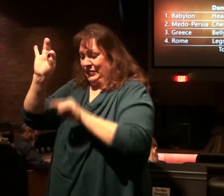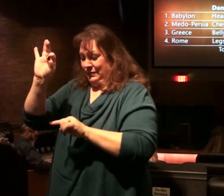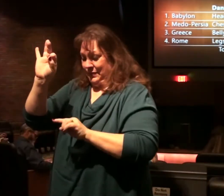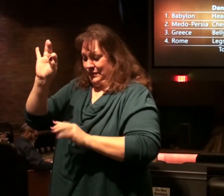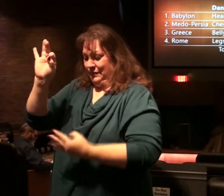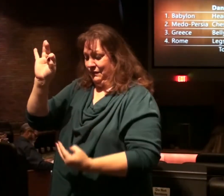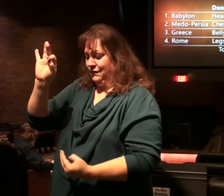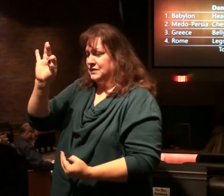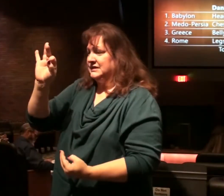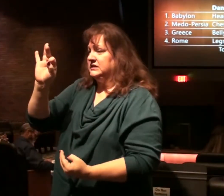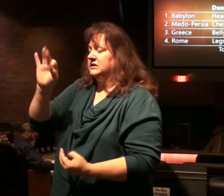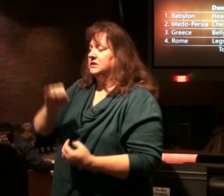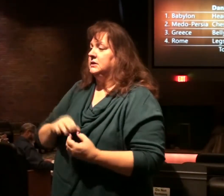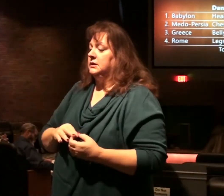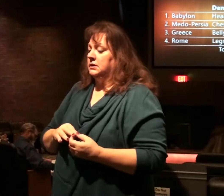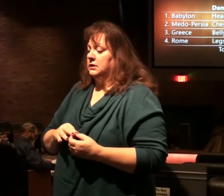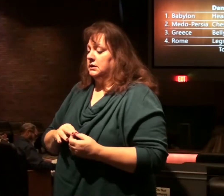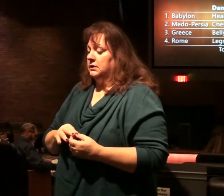verse 14.